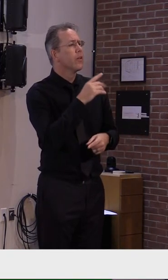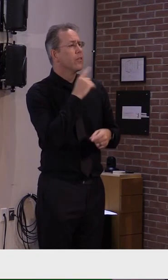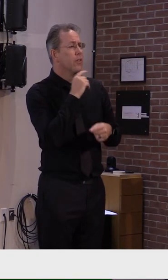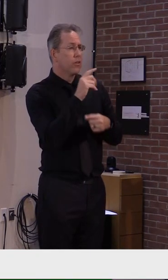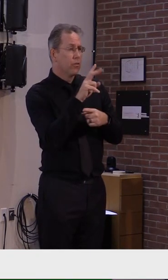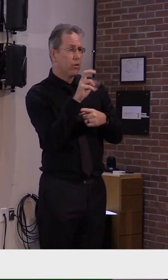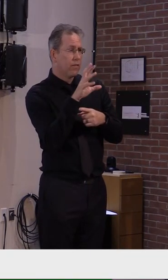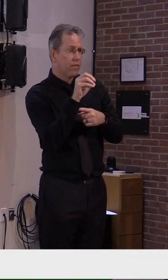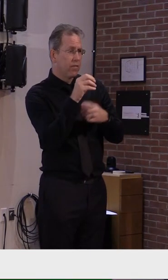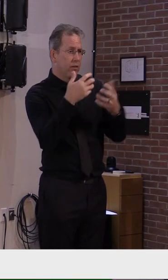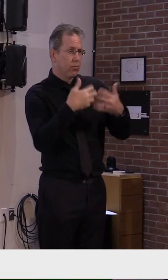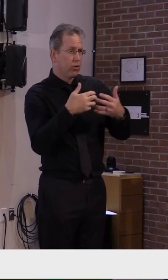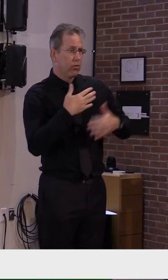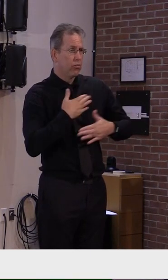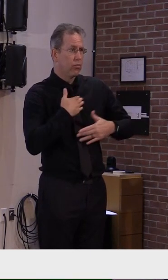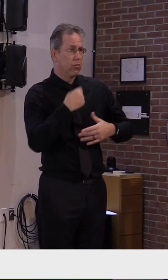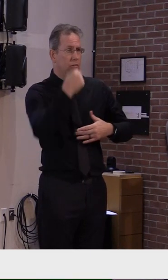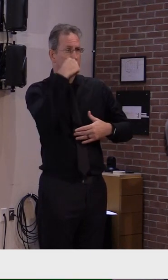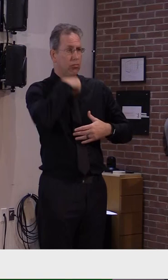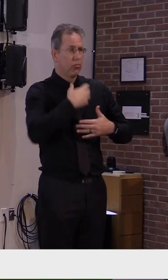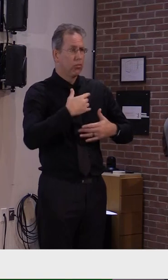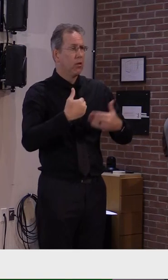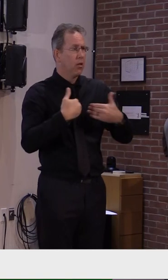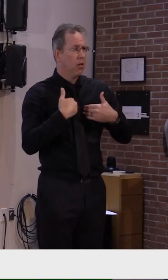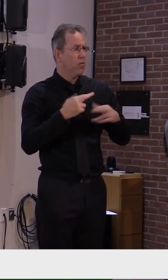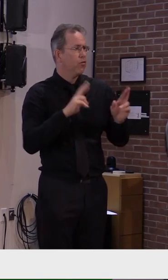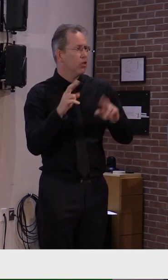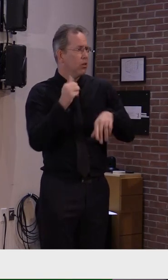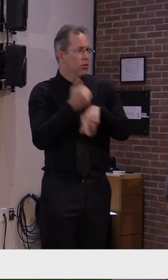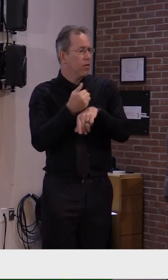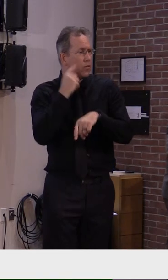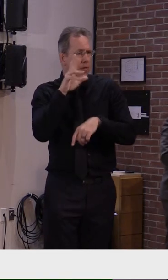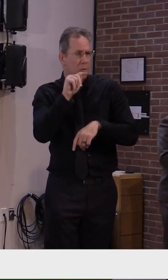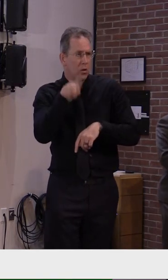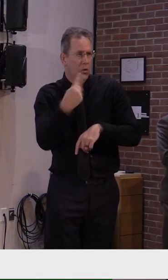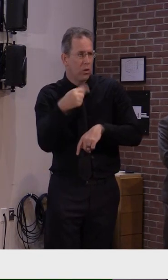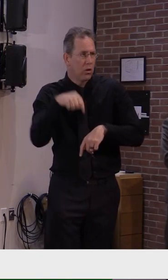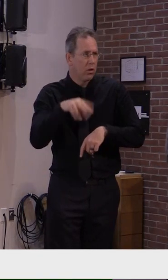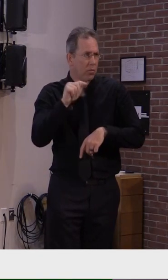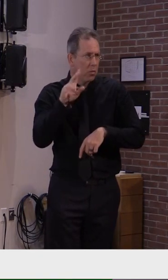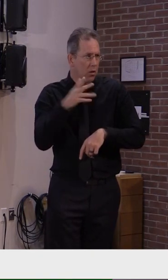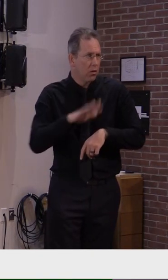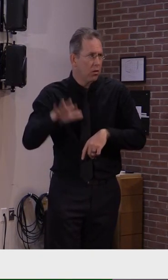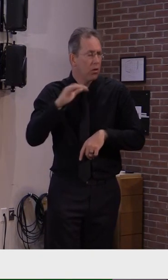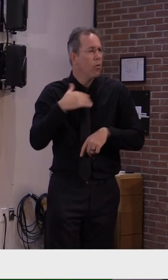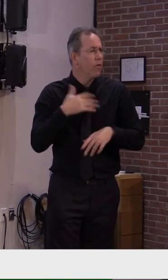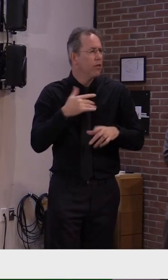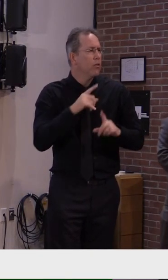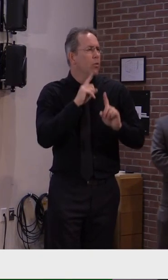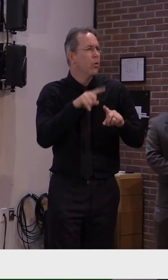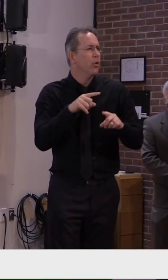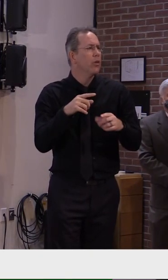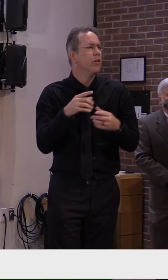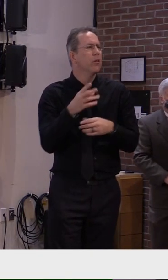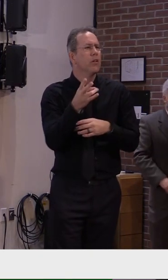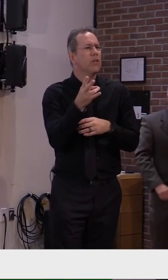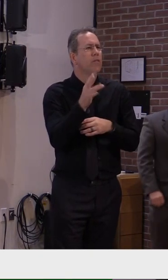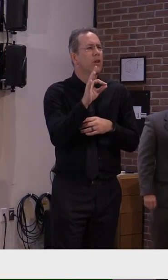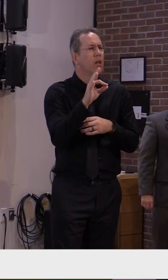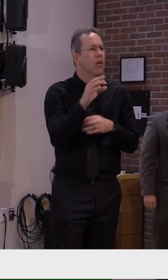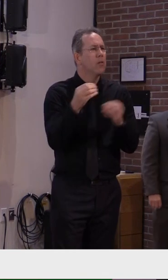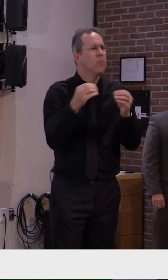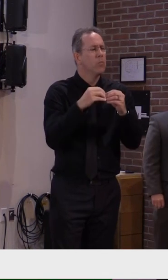available statewide, we have purchased an additional 79 ventilators that are